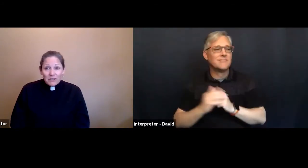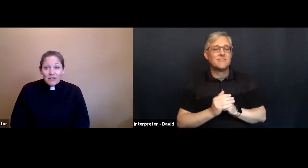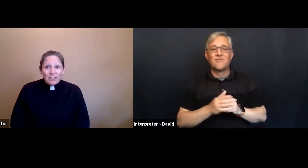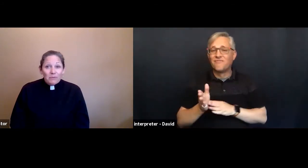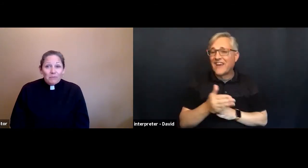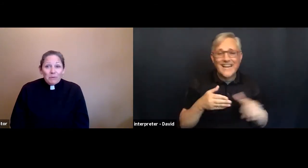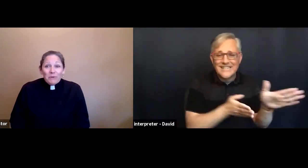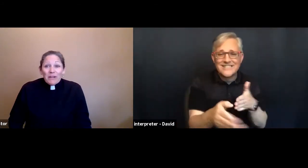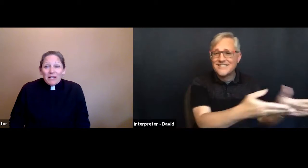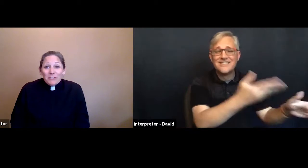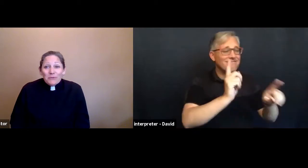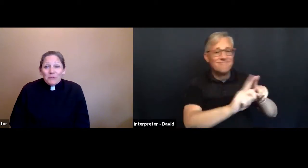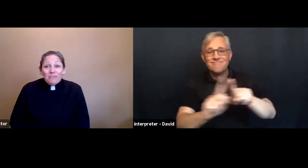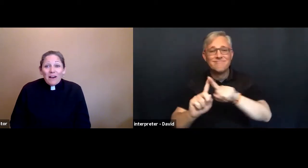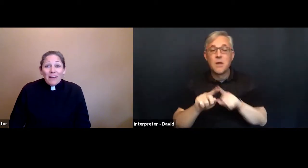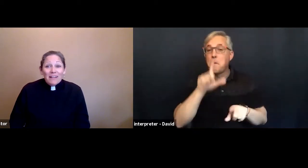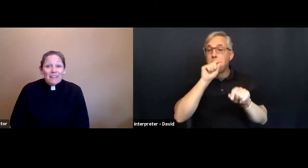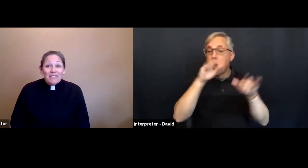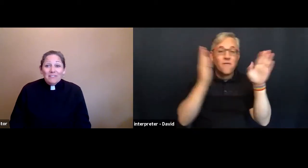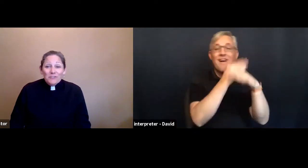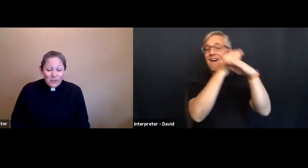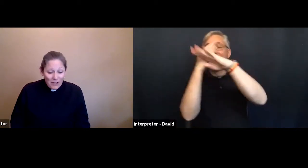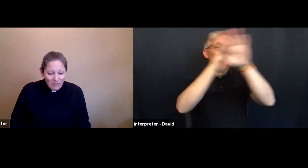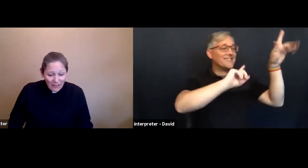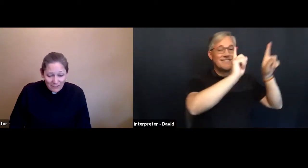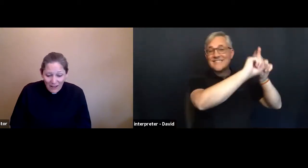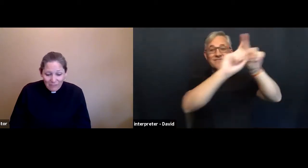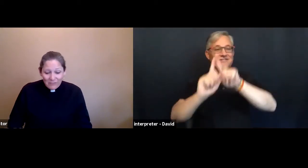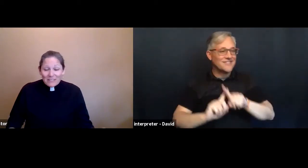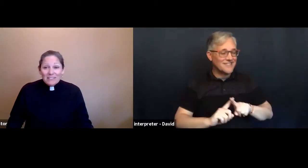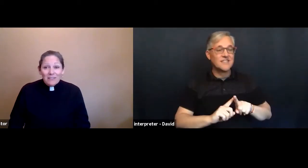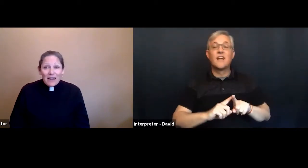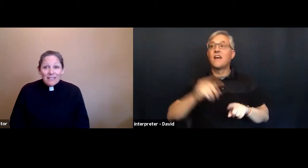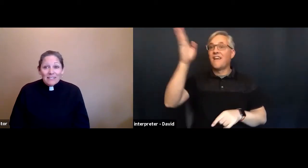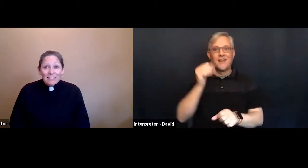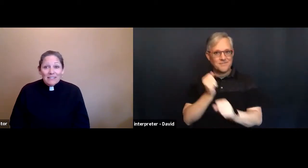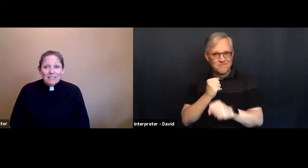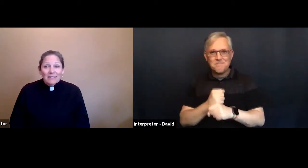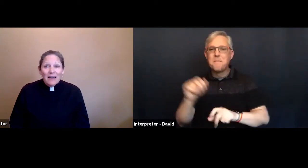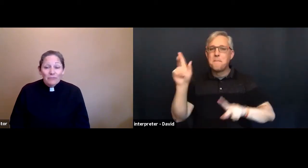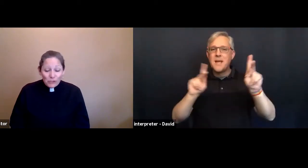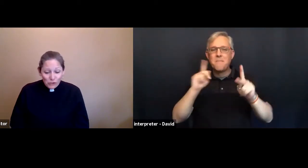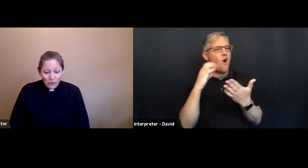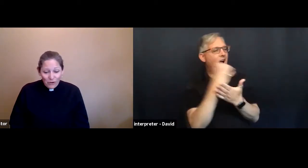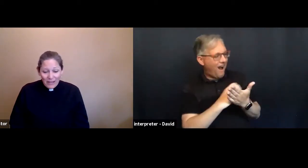We were created to find life and delight, to have joy